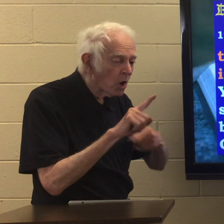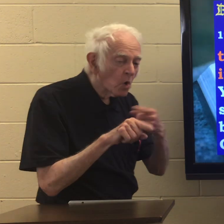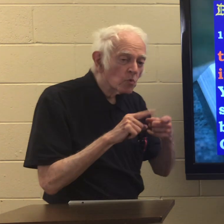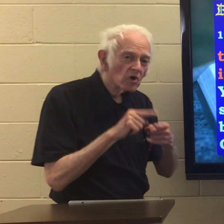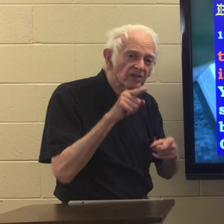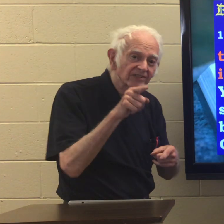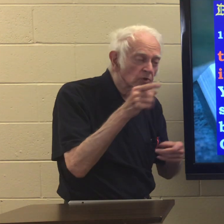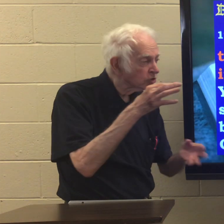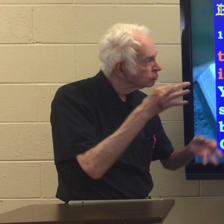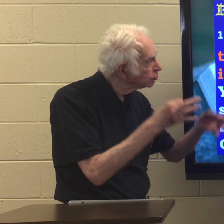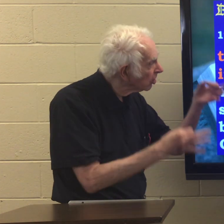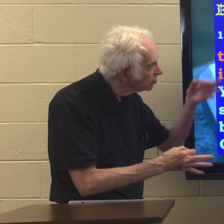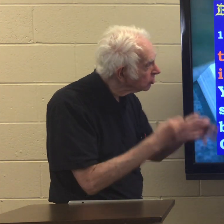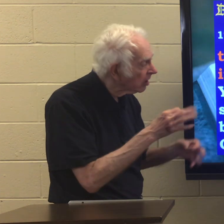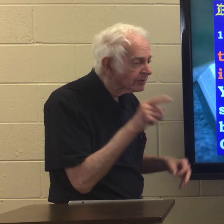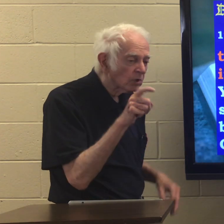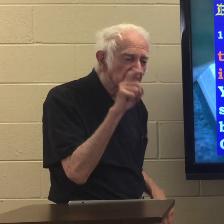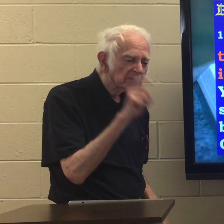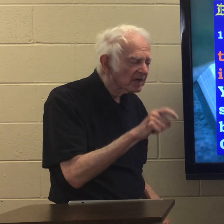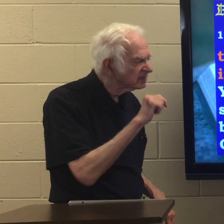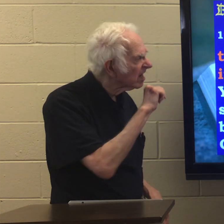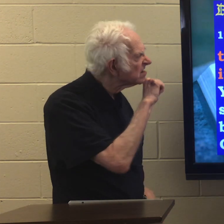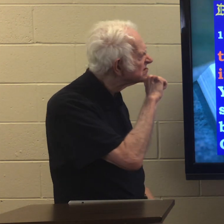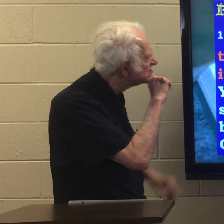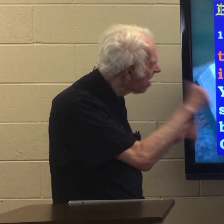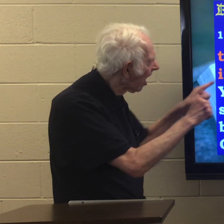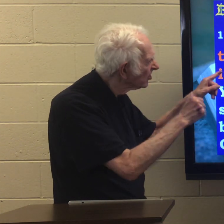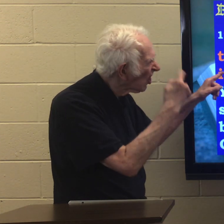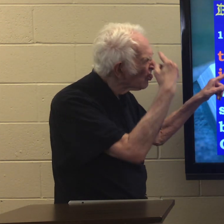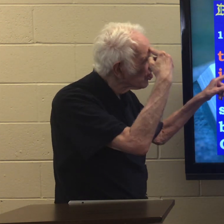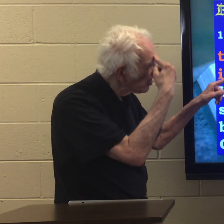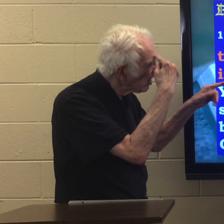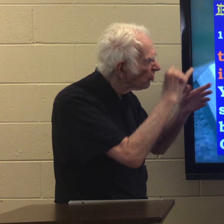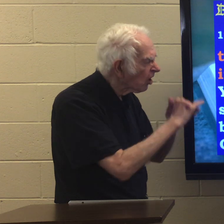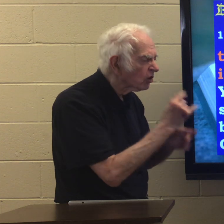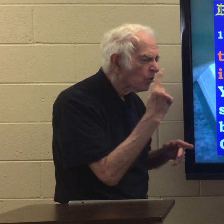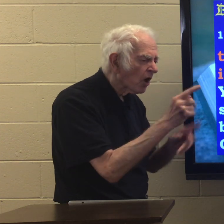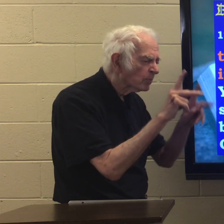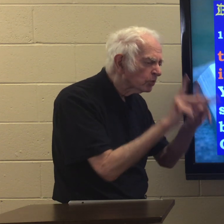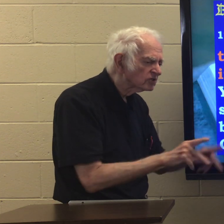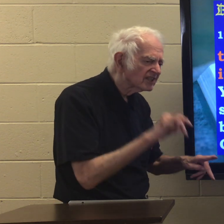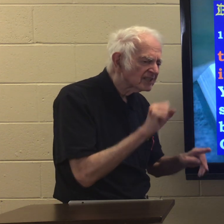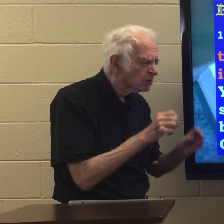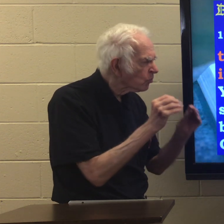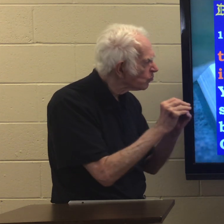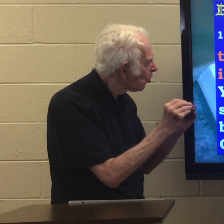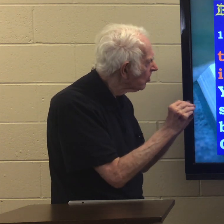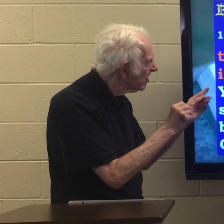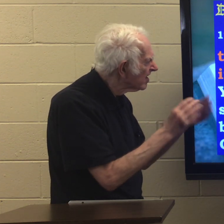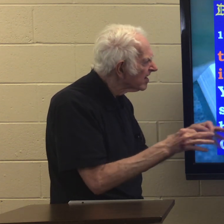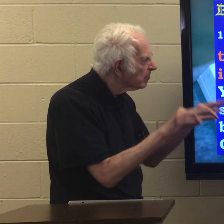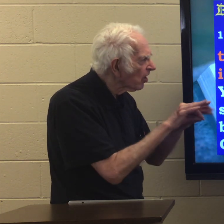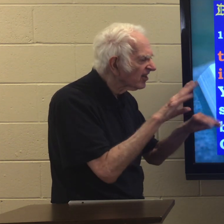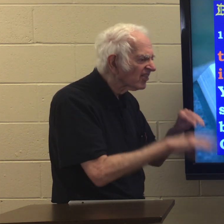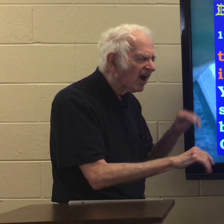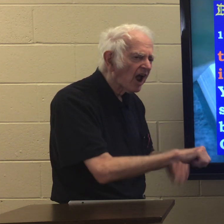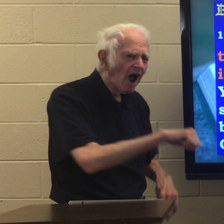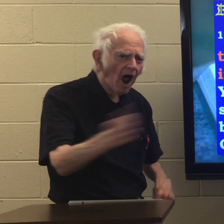It says, you judge, you must not think that one person is more important than